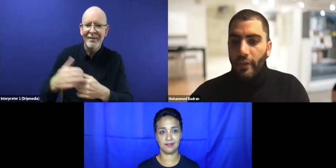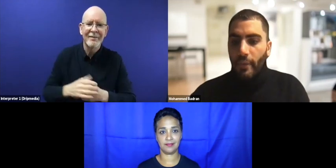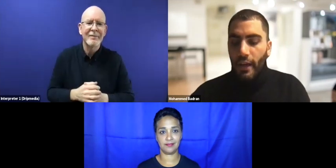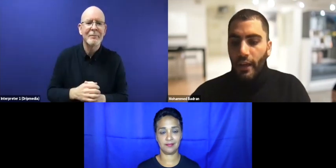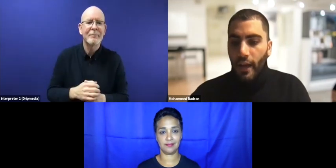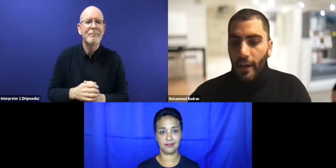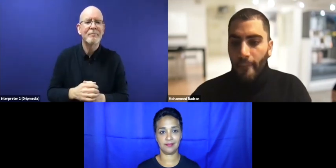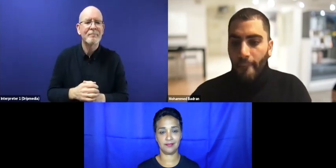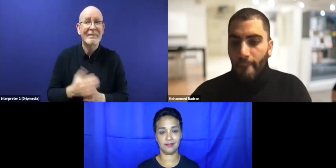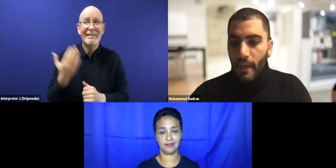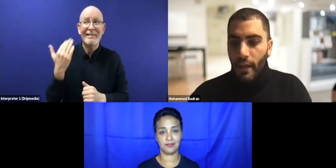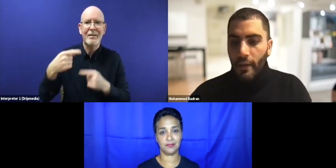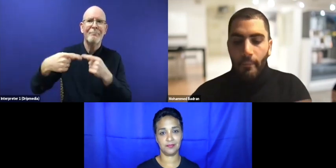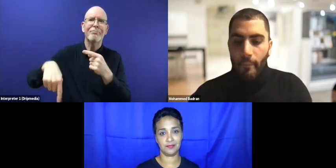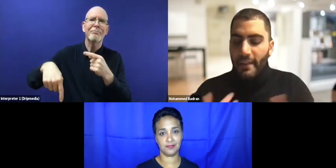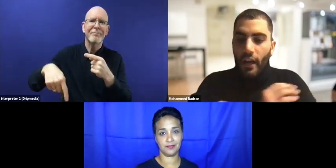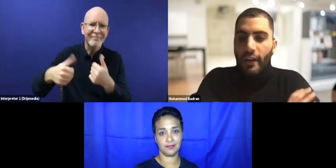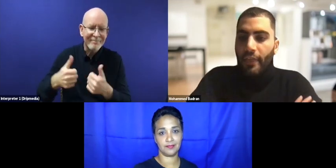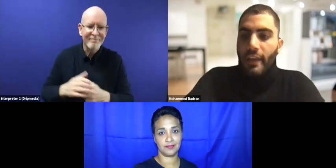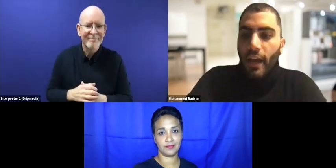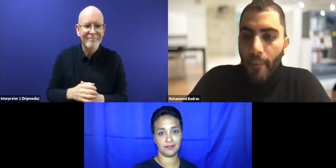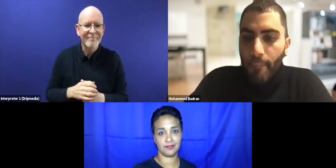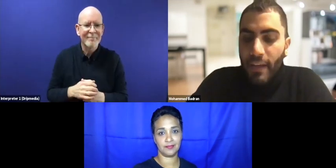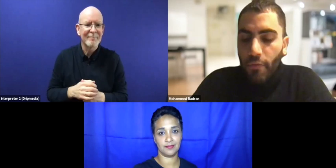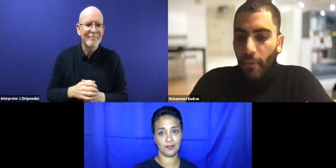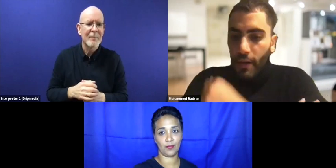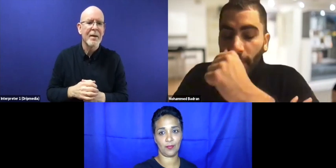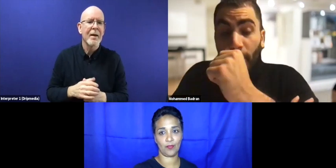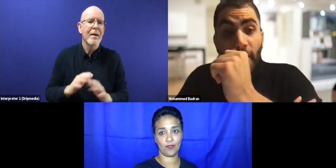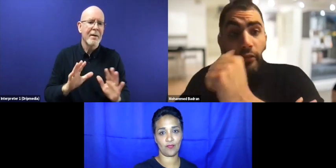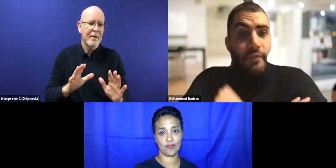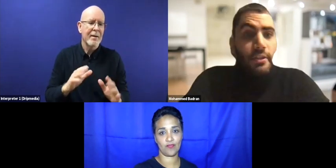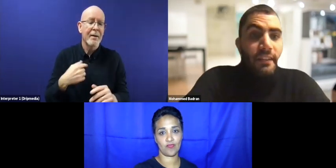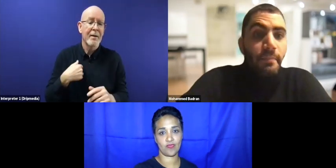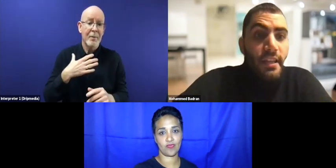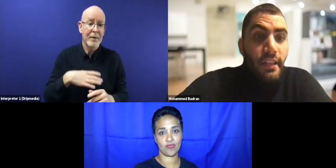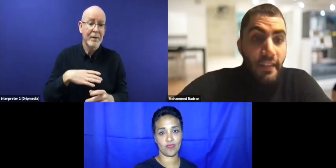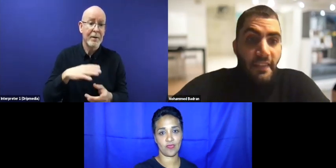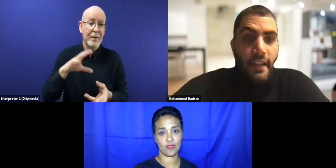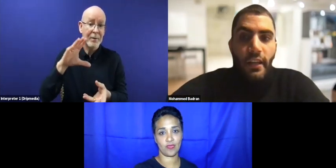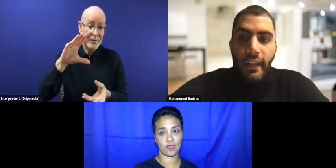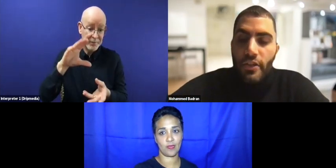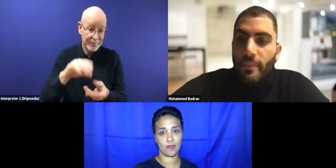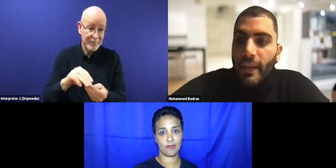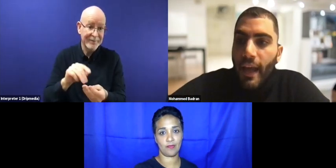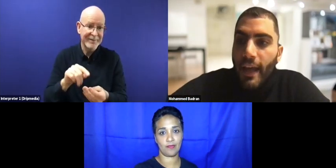my take on, I think meaningful refugee participation is essential, and it should be at